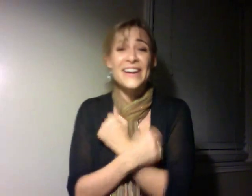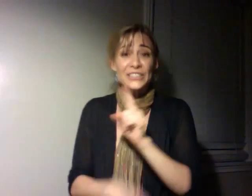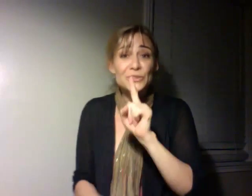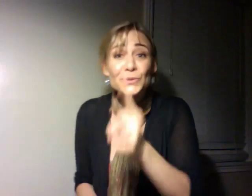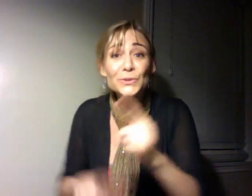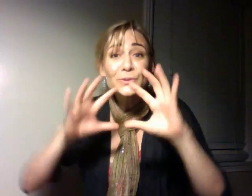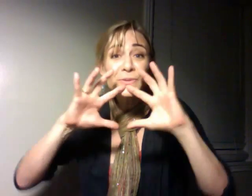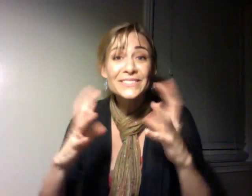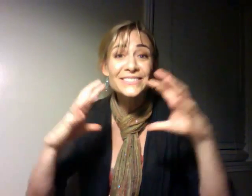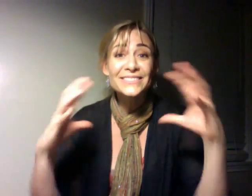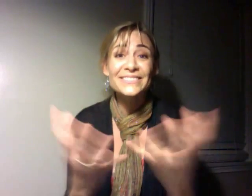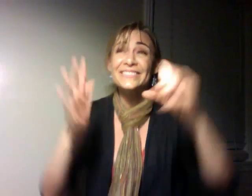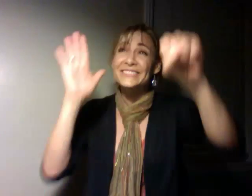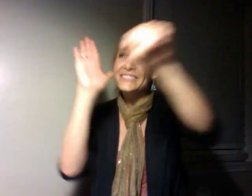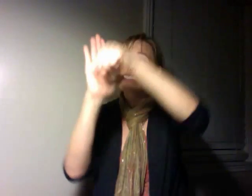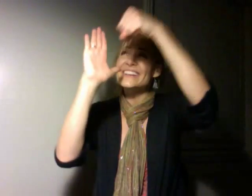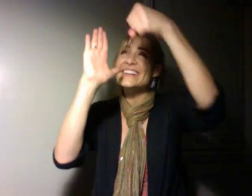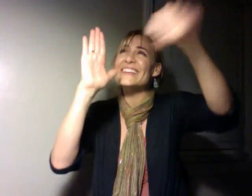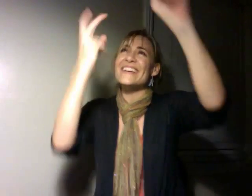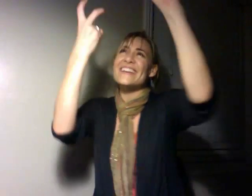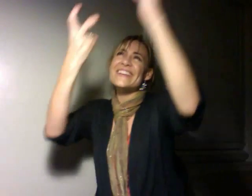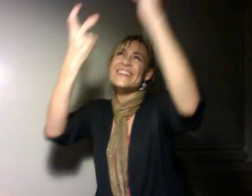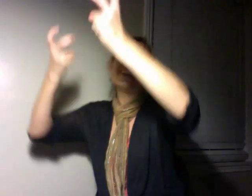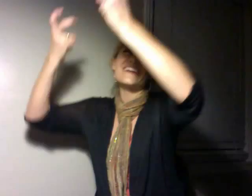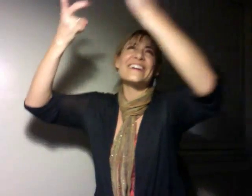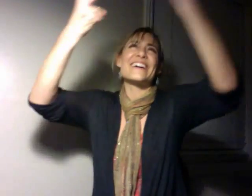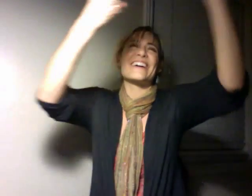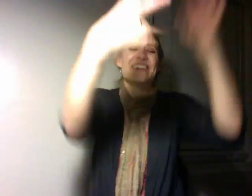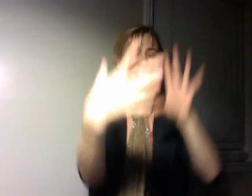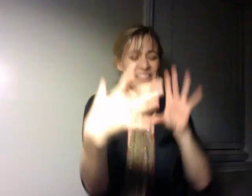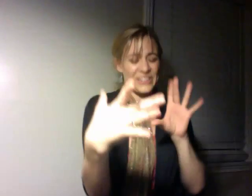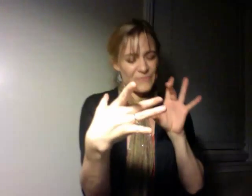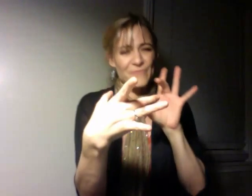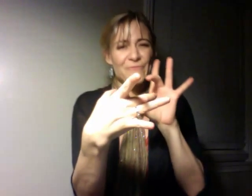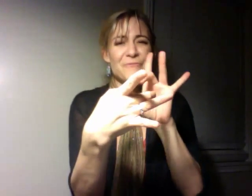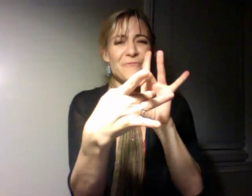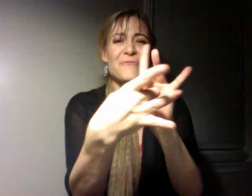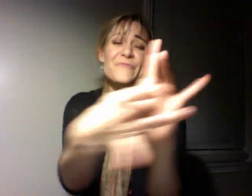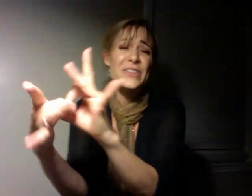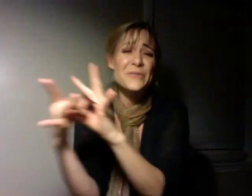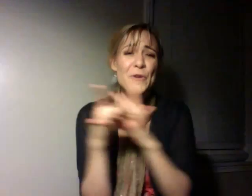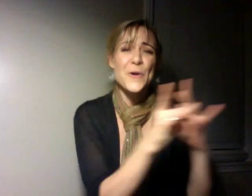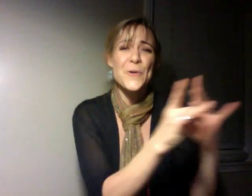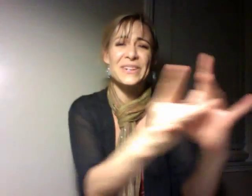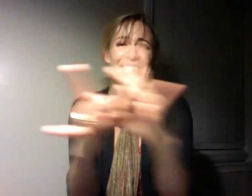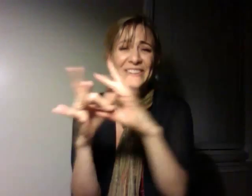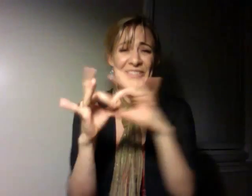As children, there is Santa, ringing sleigh bells, blah, blah, blah. We do believe in harmony, and